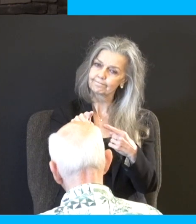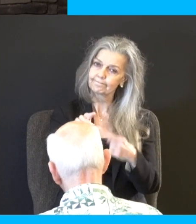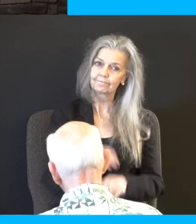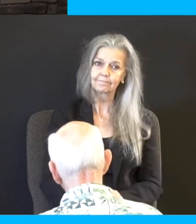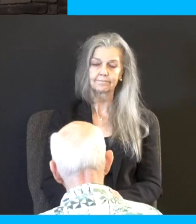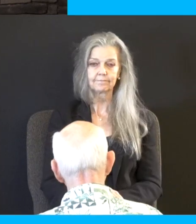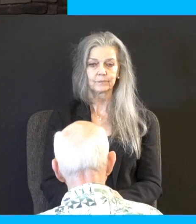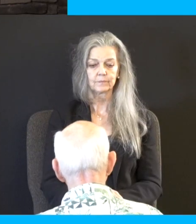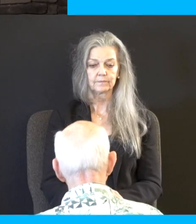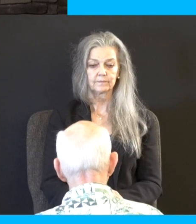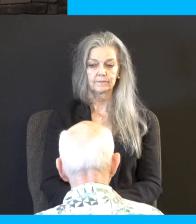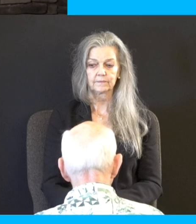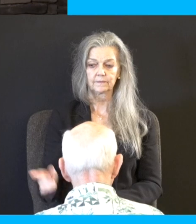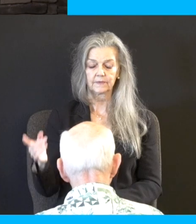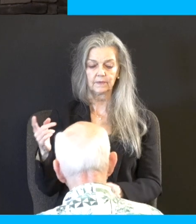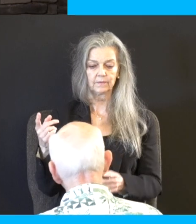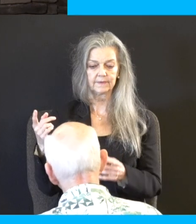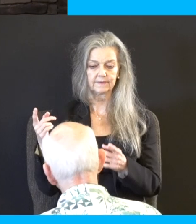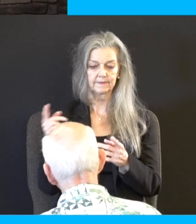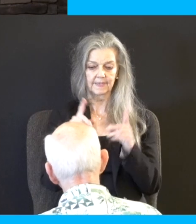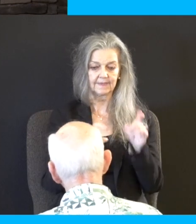One that was asked a lot in the 80s. Should I stay or should I go now?